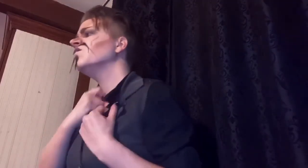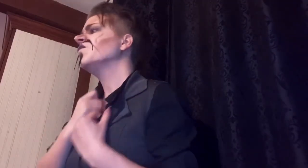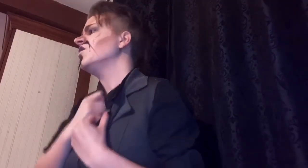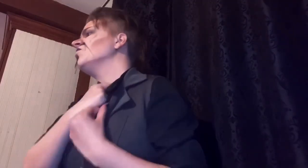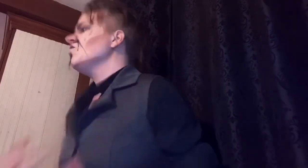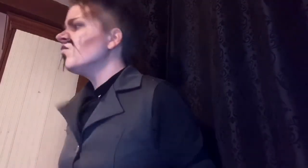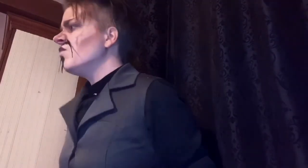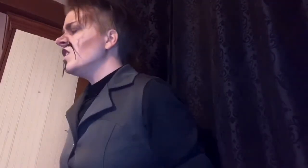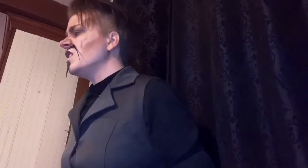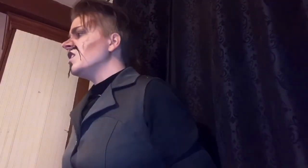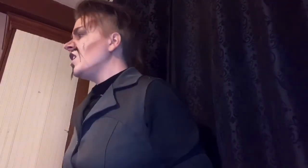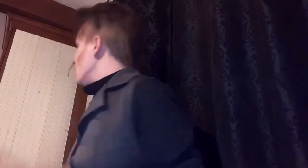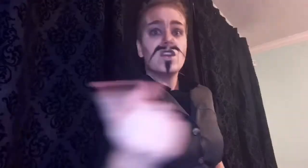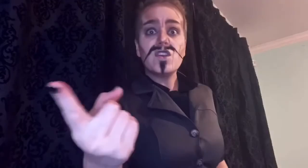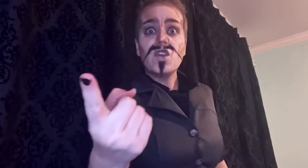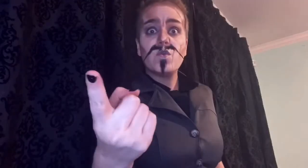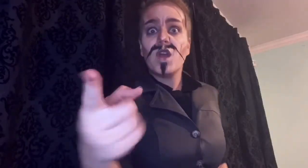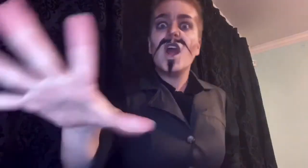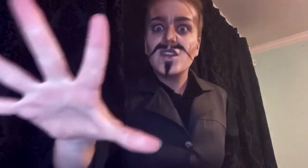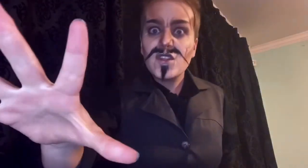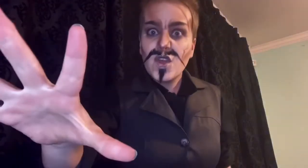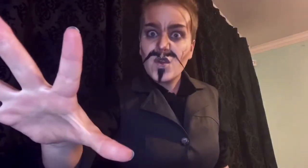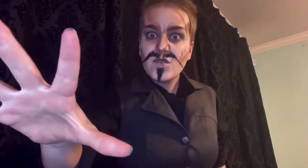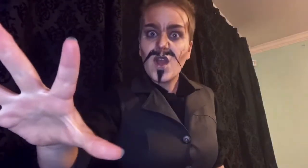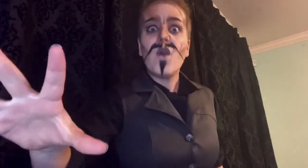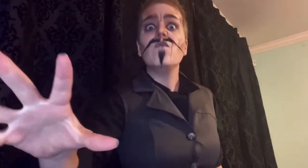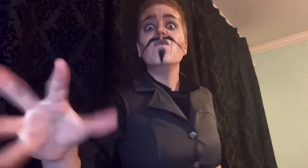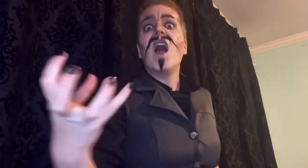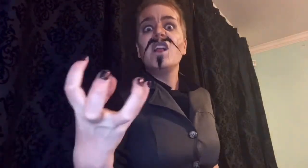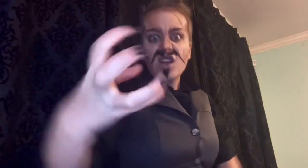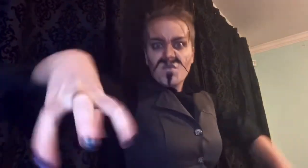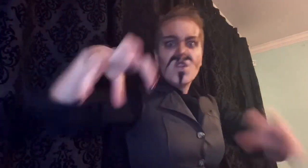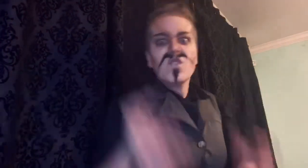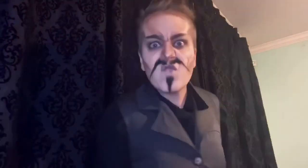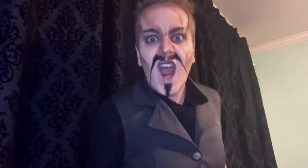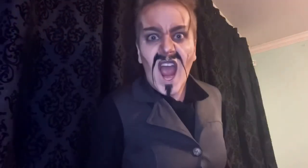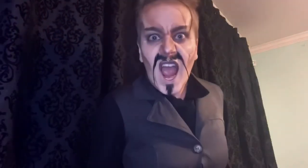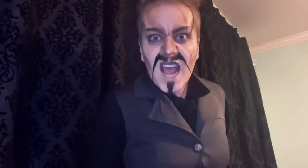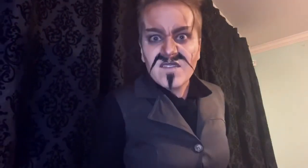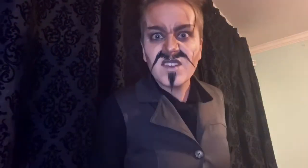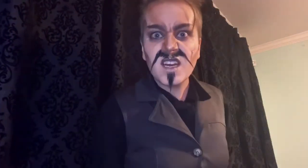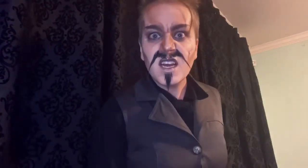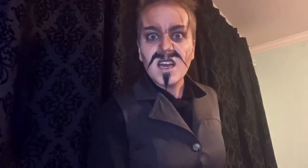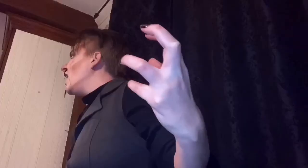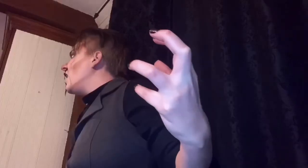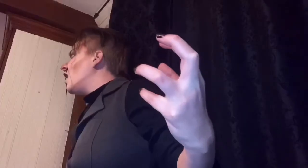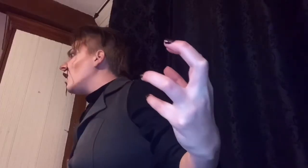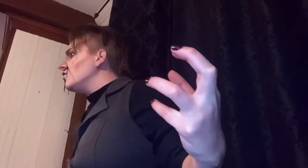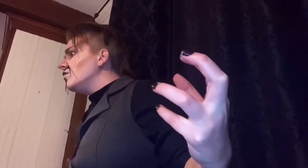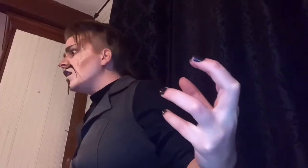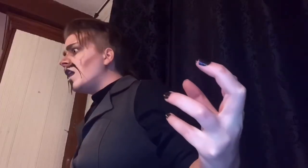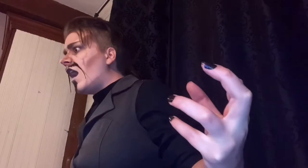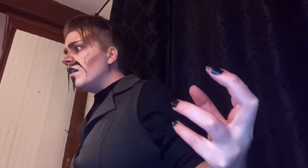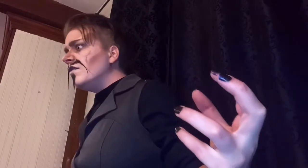friend Sweeney You, sir! You, sir! Welcome to the grave! I will have